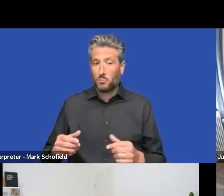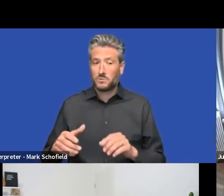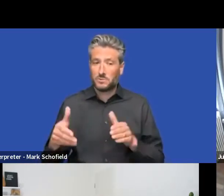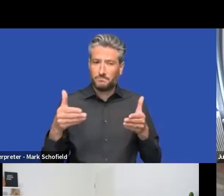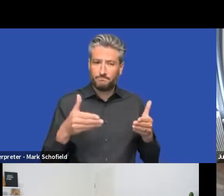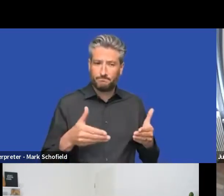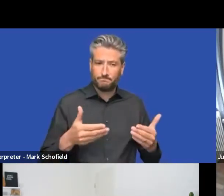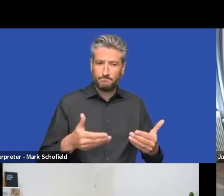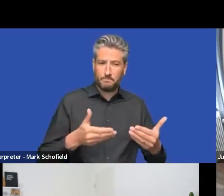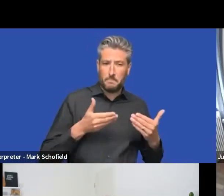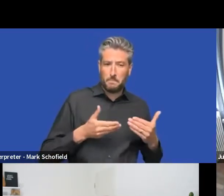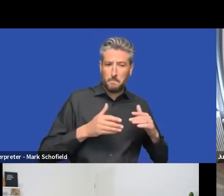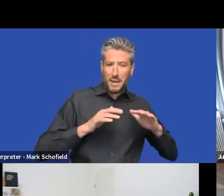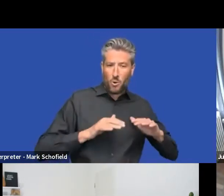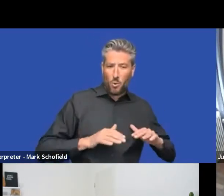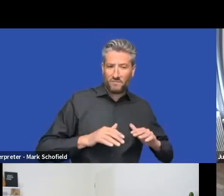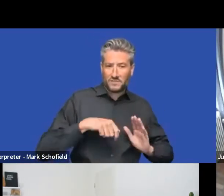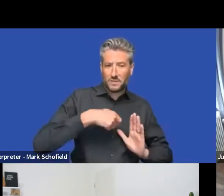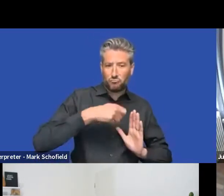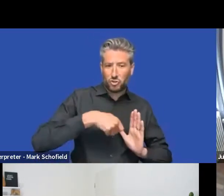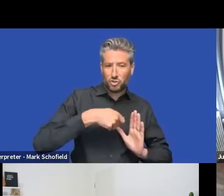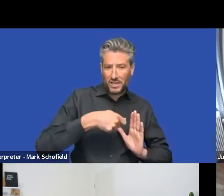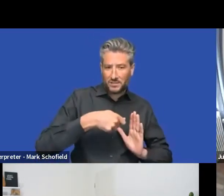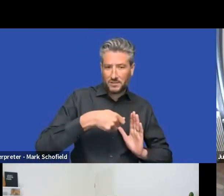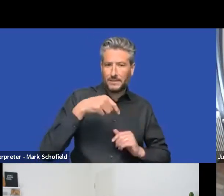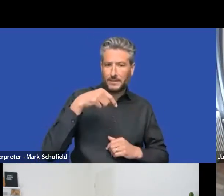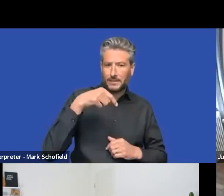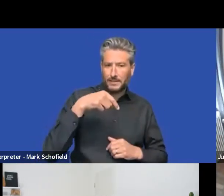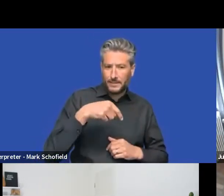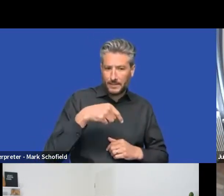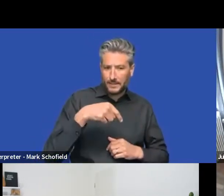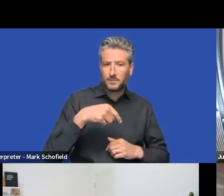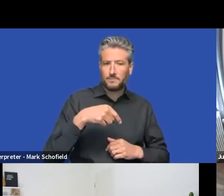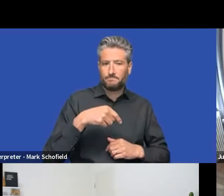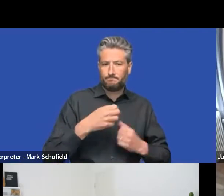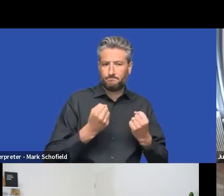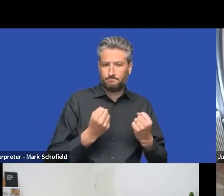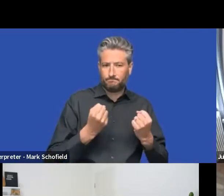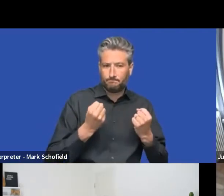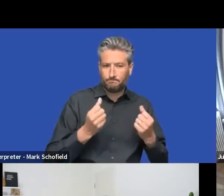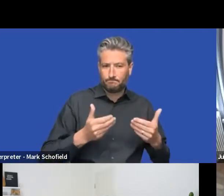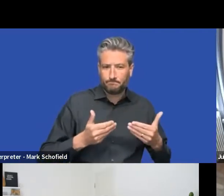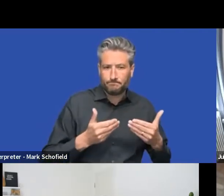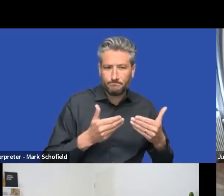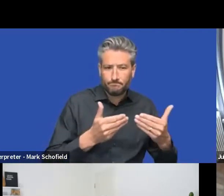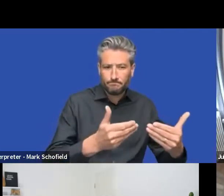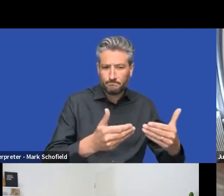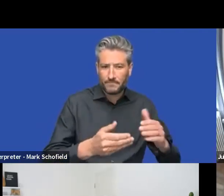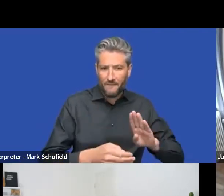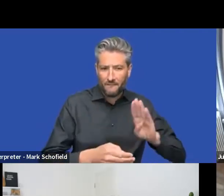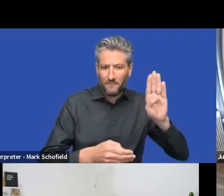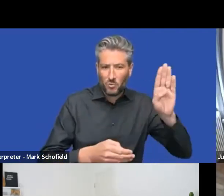And especially on the, on the part with the, with the new extension API, which I'm sure we will talk about later.